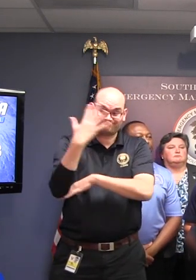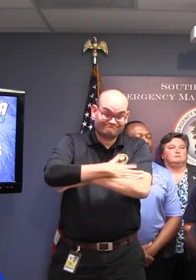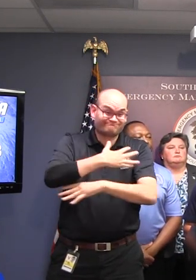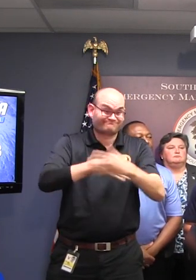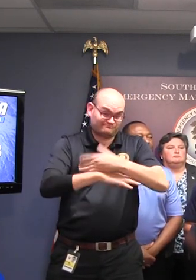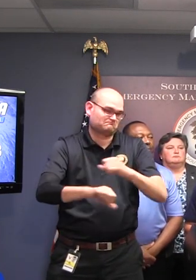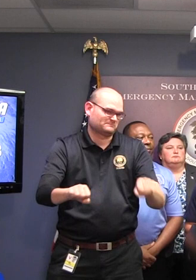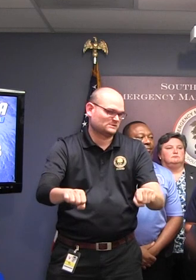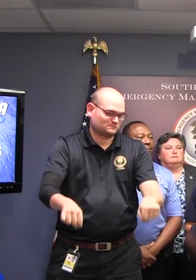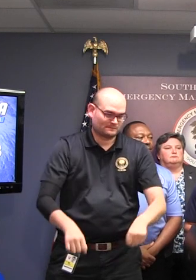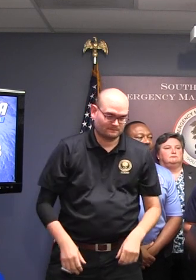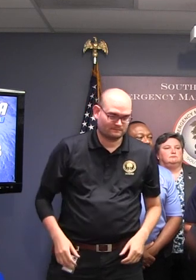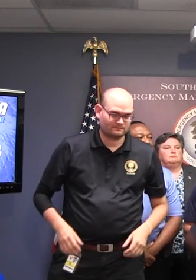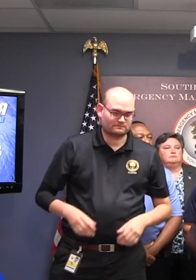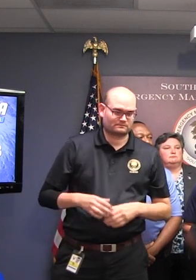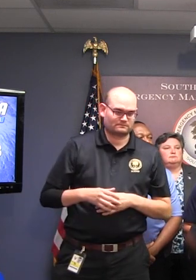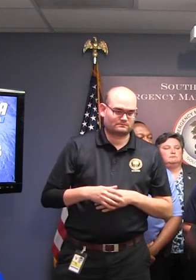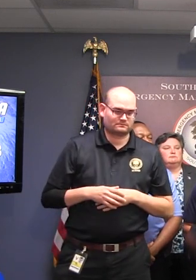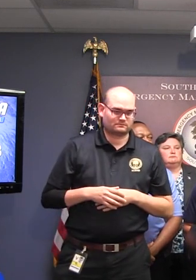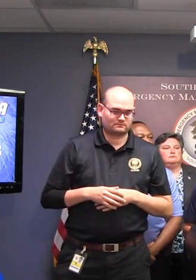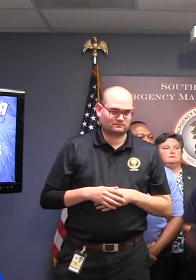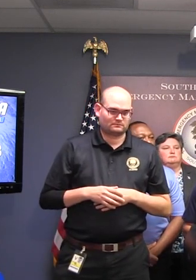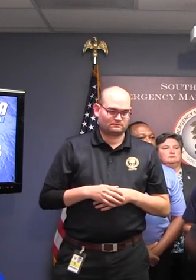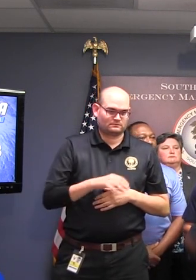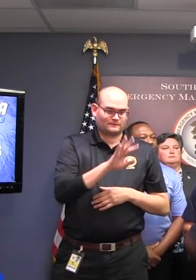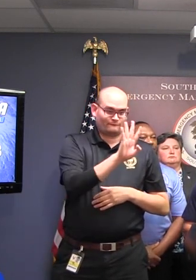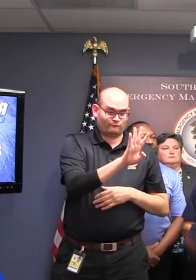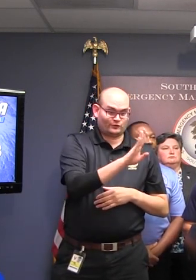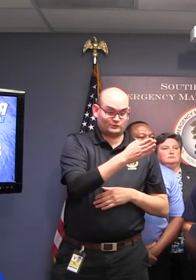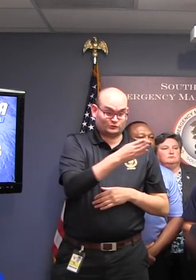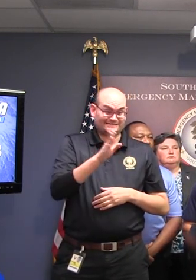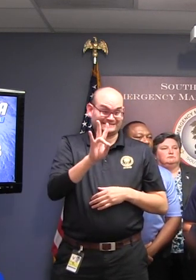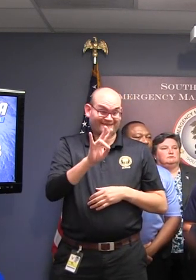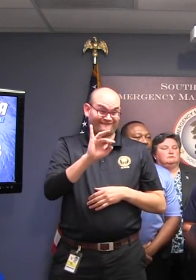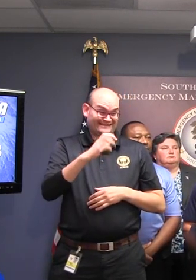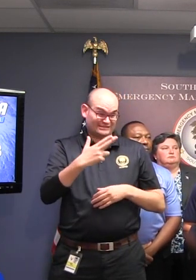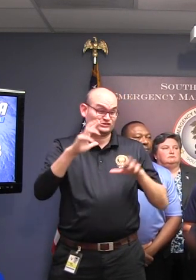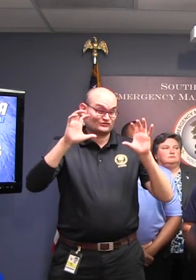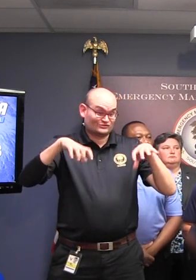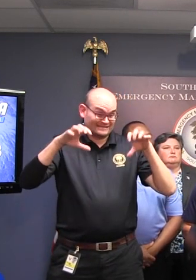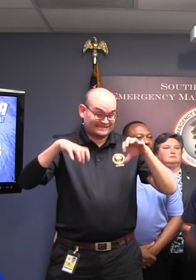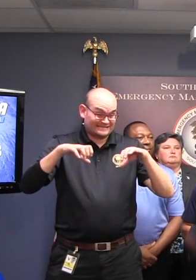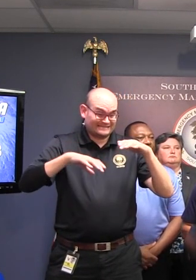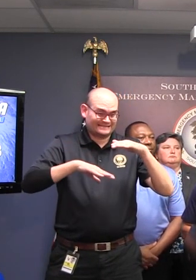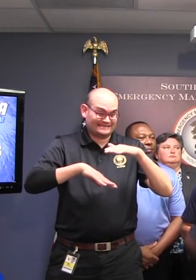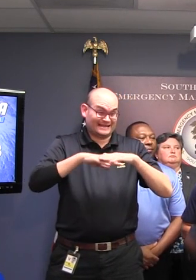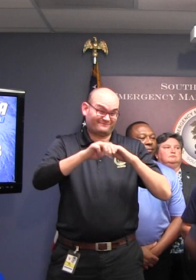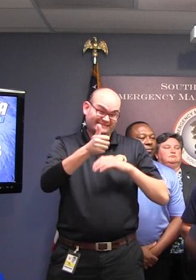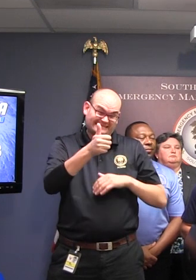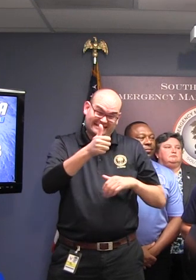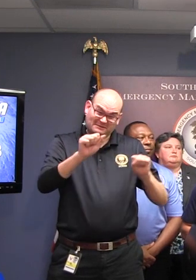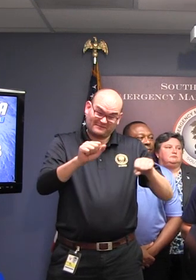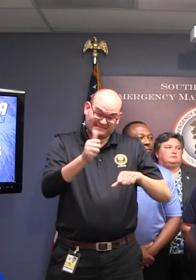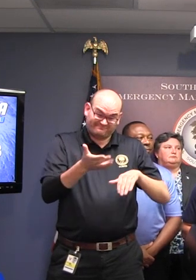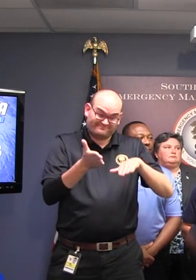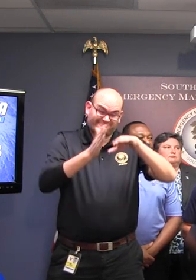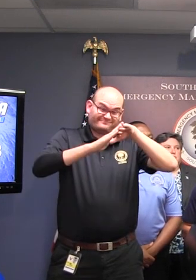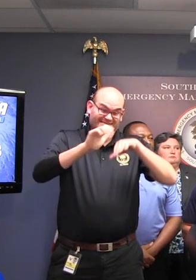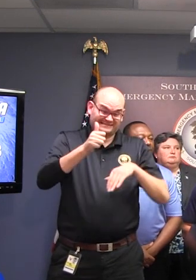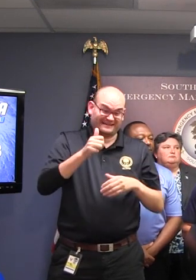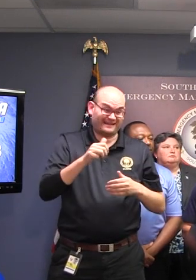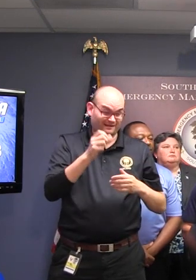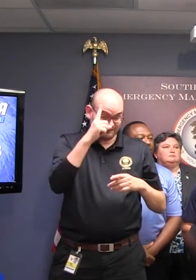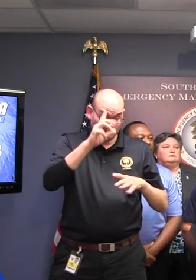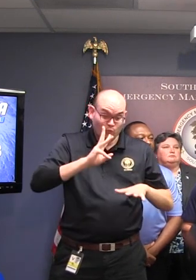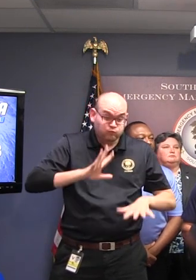to 7 inches of rainfall, with isolated amounts to 10 inches, are possible and could lead to flash flooding. In addition, minor to